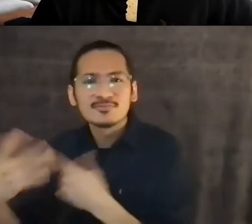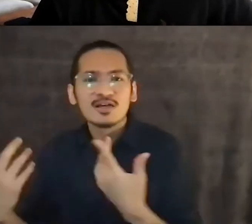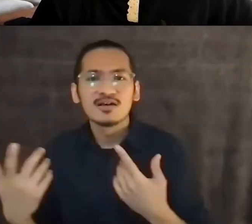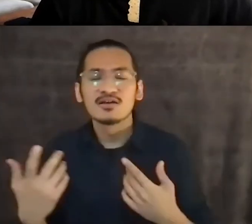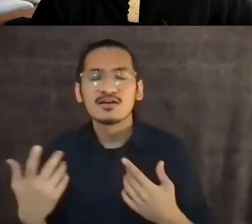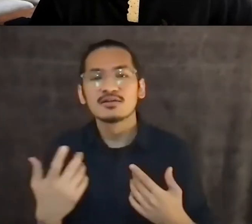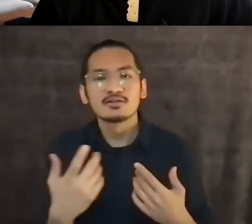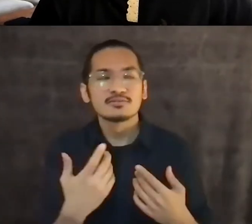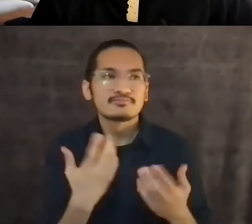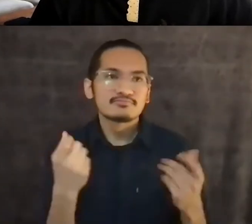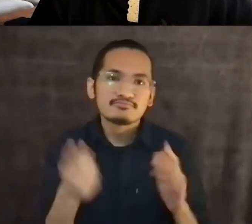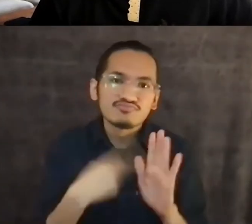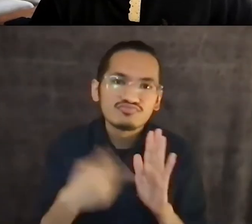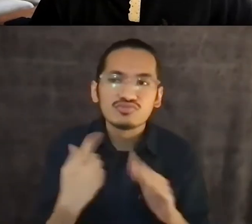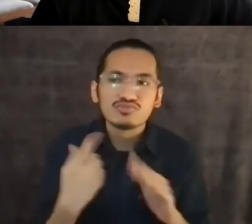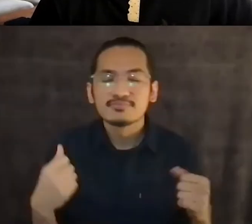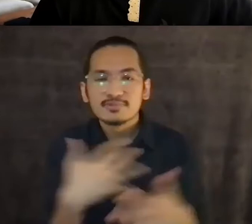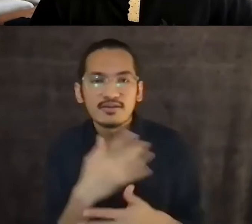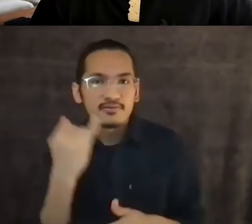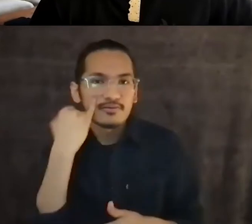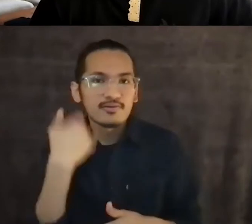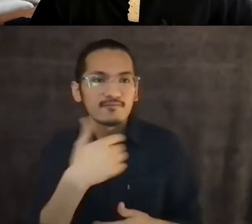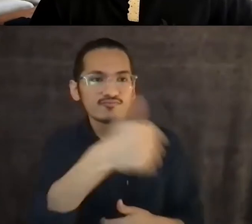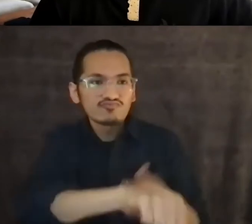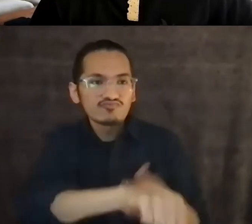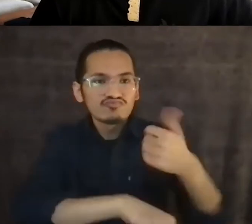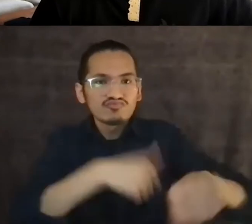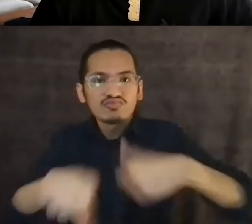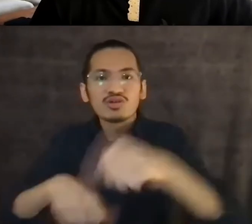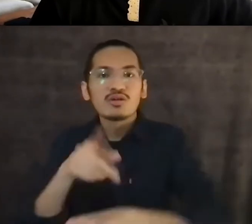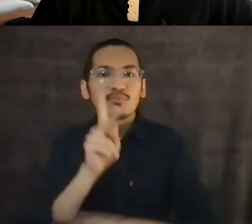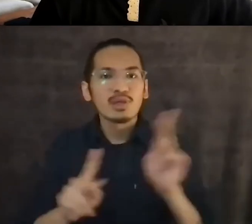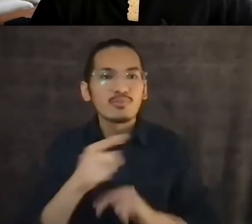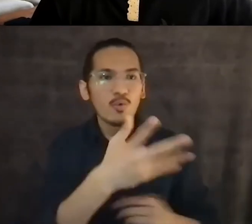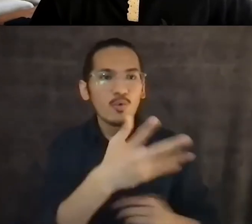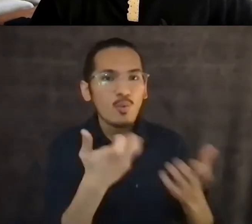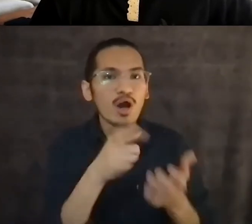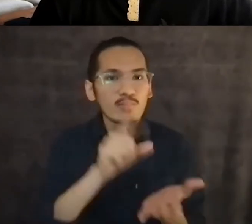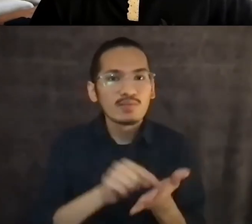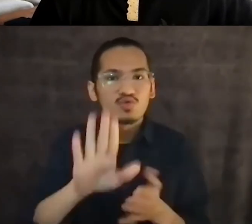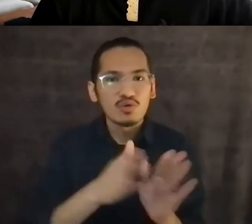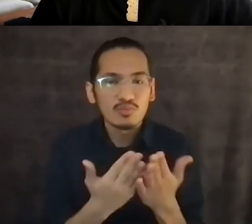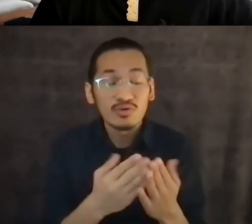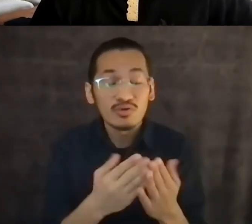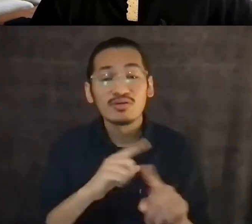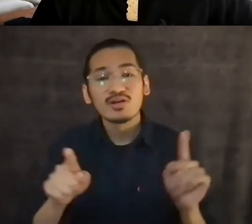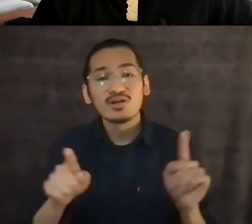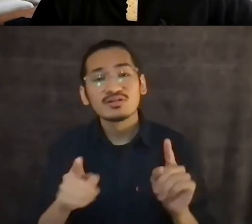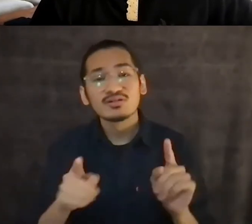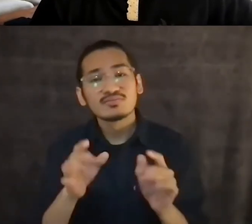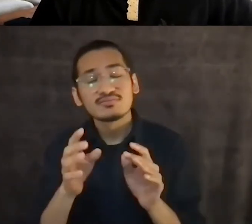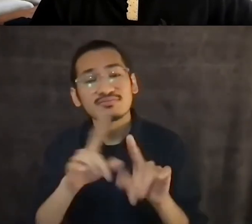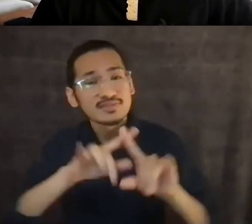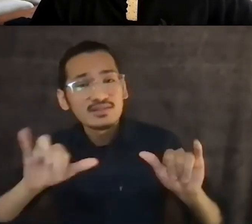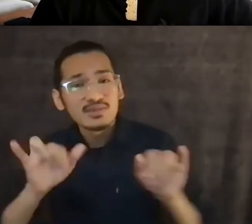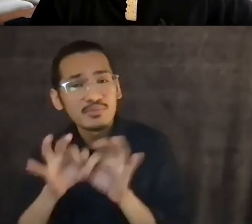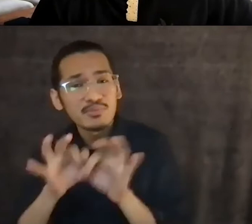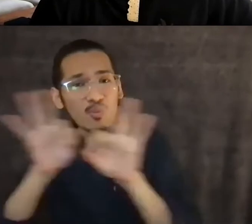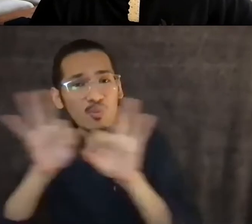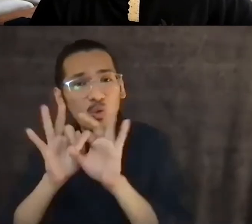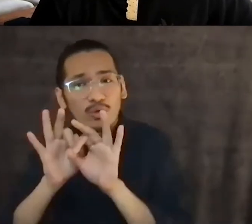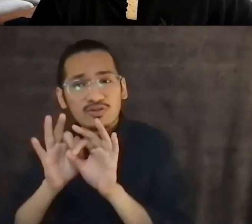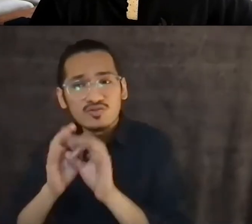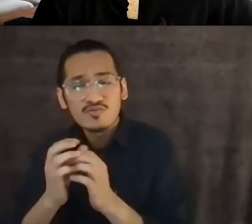publish your work. Um, but I think it's important to protect your work, um, and to protect your, uh,